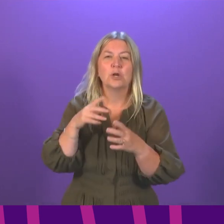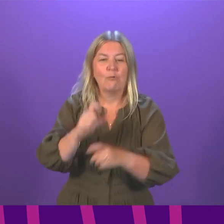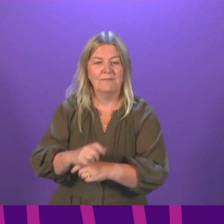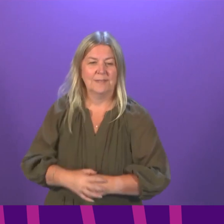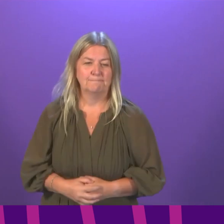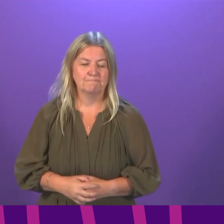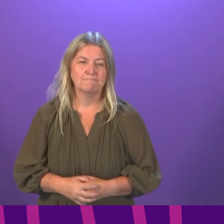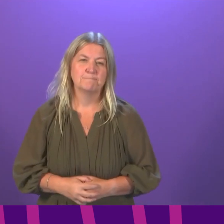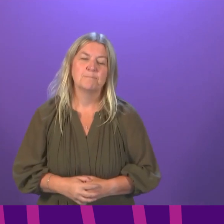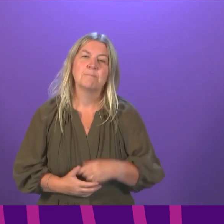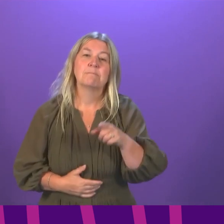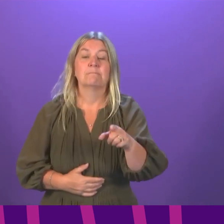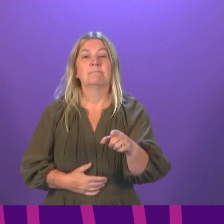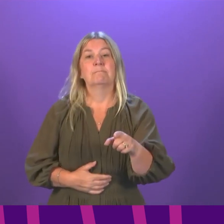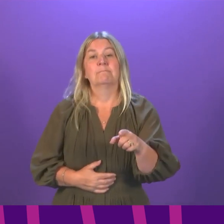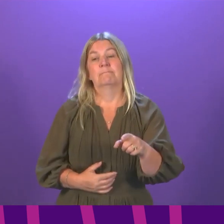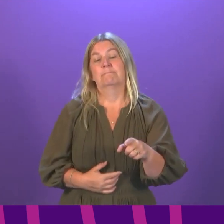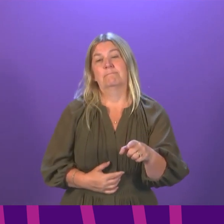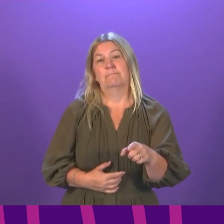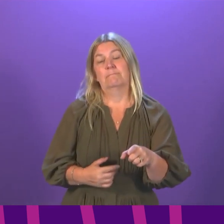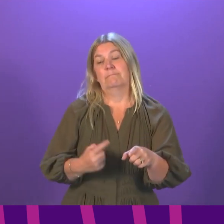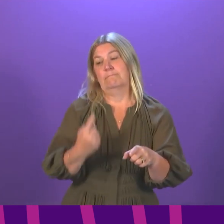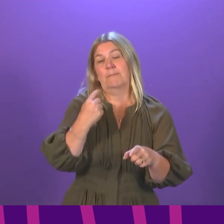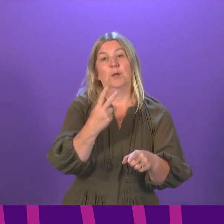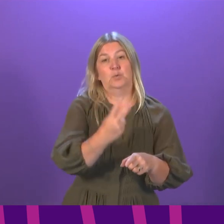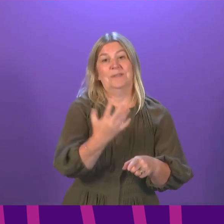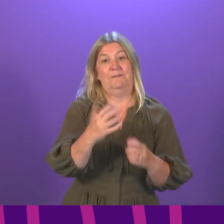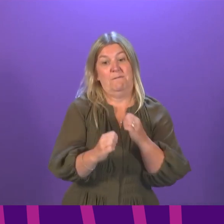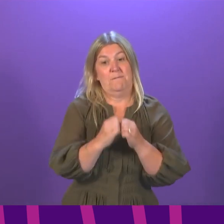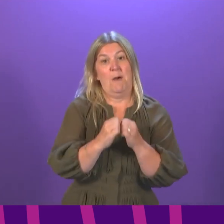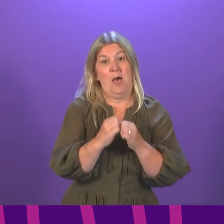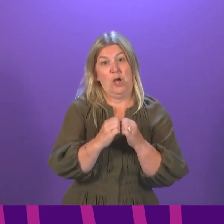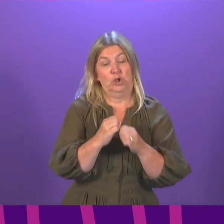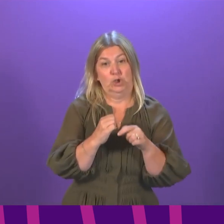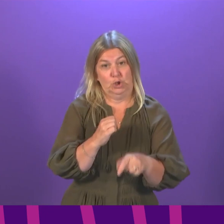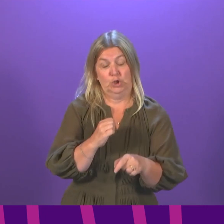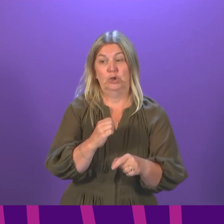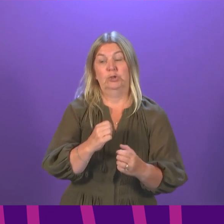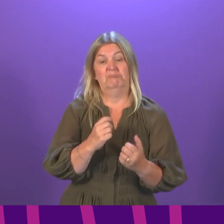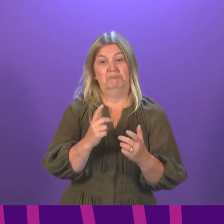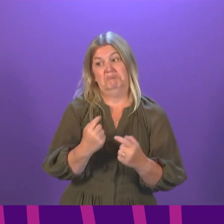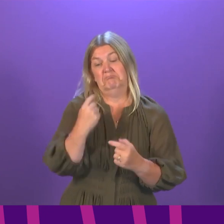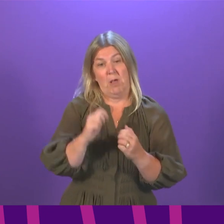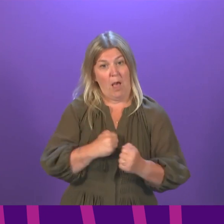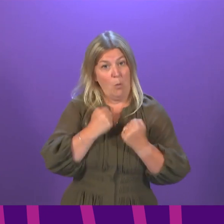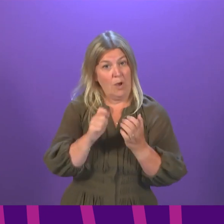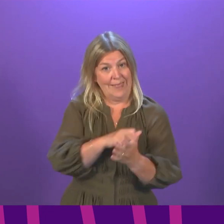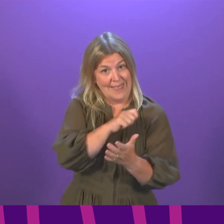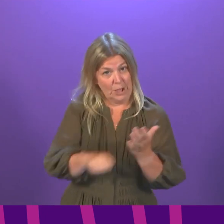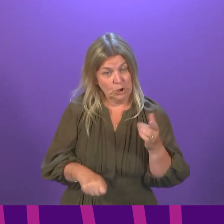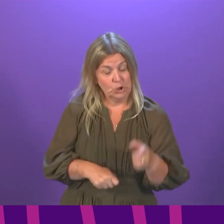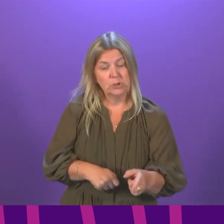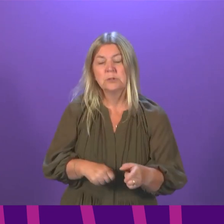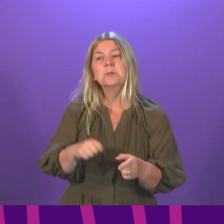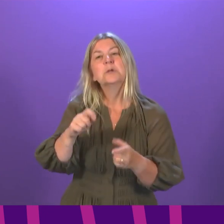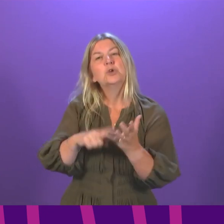Willie Coffey, on 25 March, the day the Scottish Parliament went into recess for our election, the UK government announced that £1